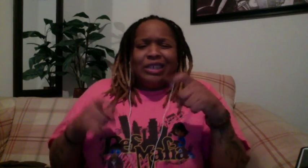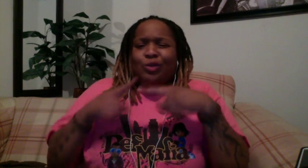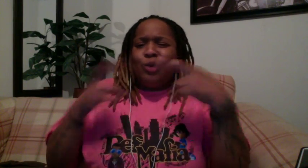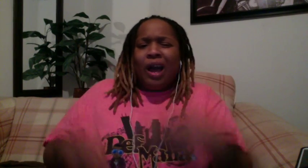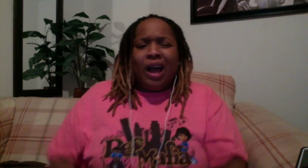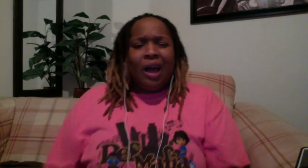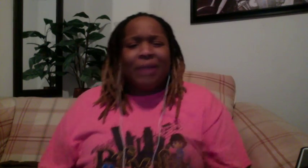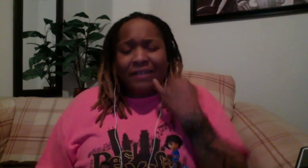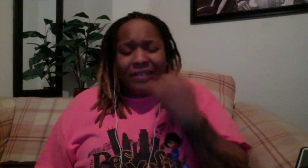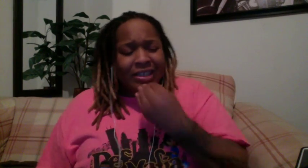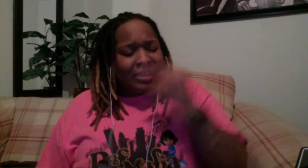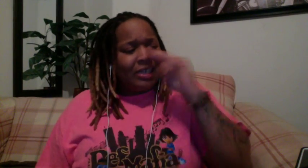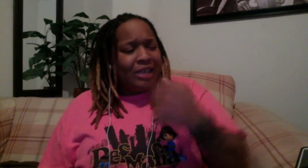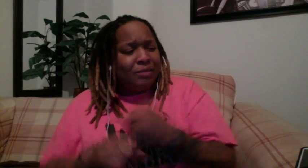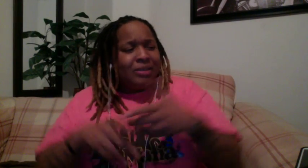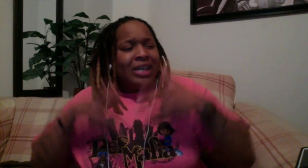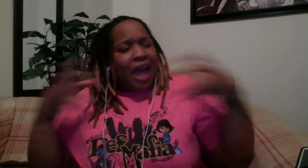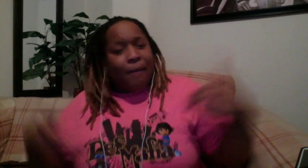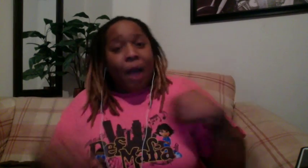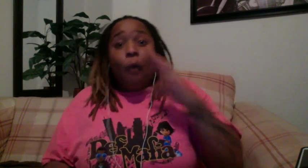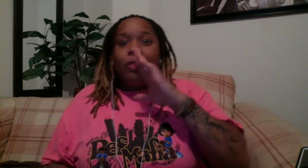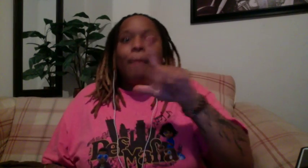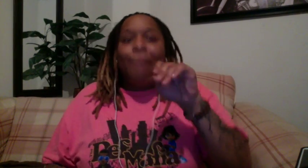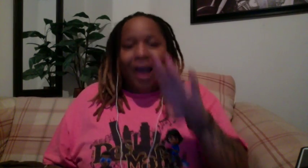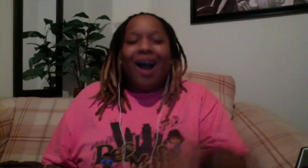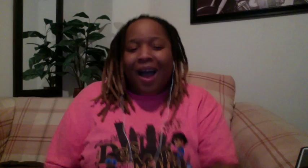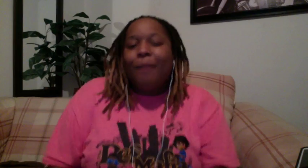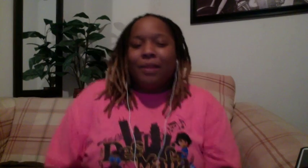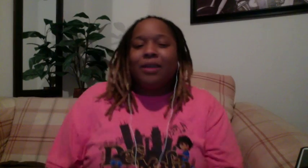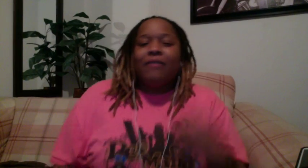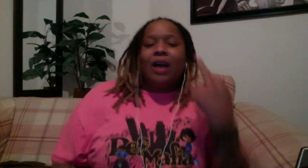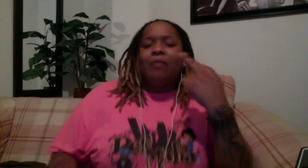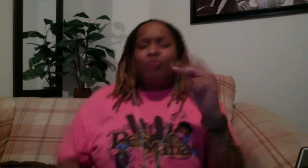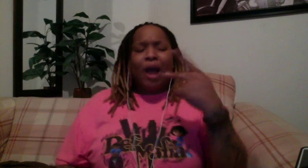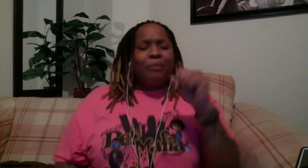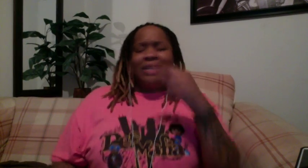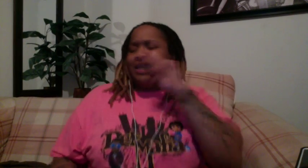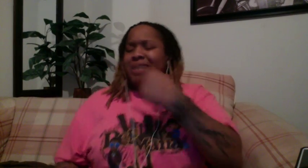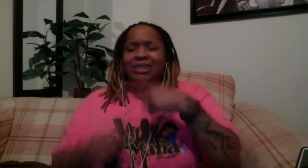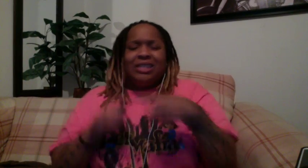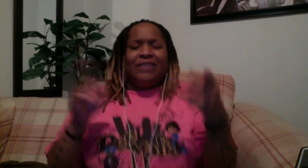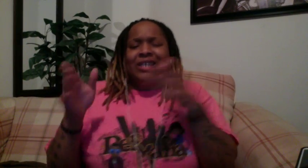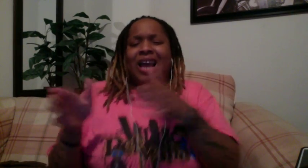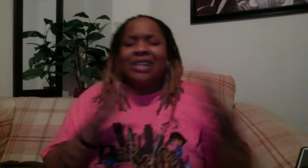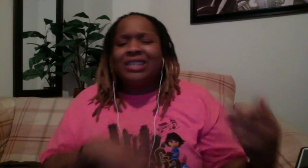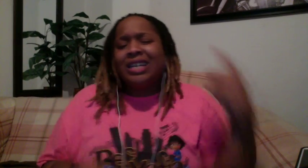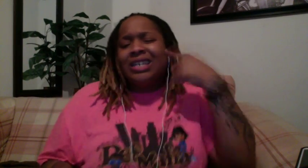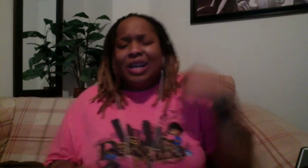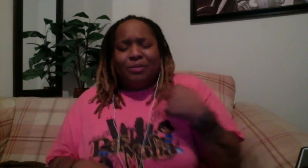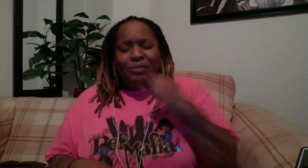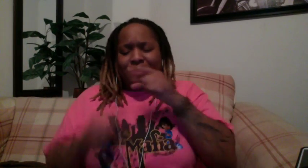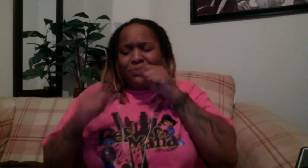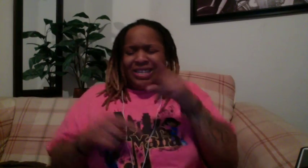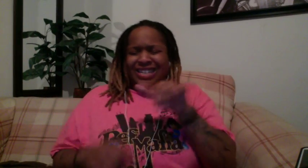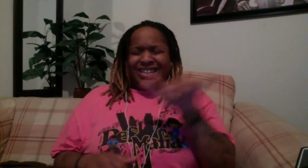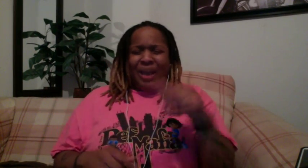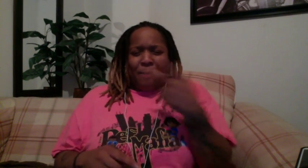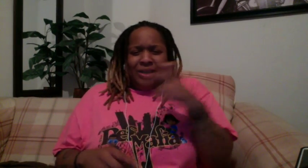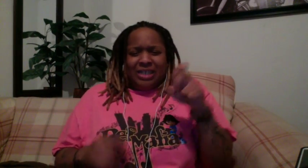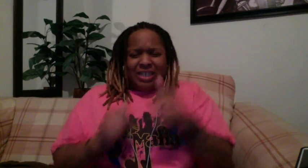need to rob And if eating niggas made you obese I'd be the plog Fuck props nigga, this a different conquest Listeners hear me spitting, think it's a